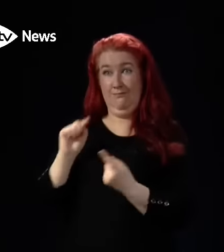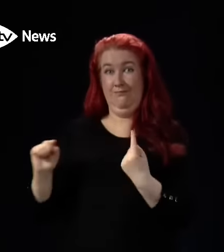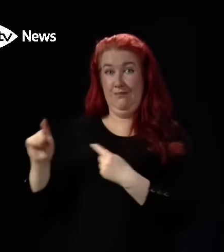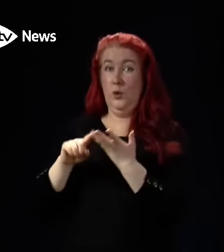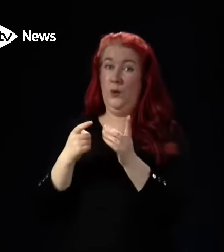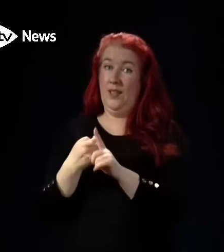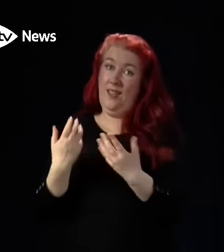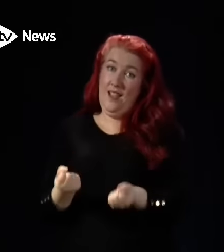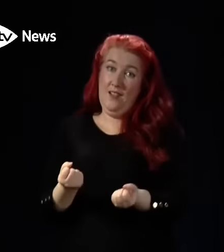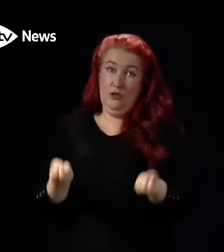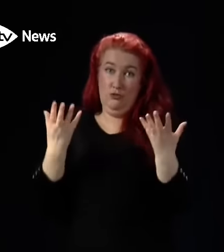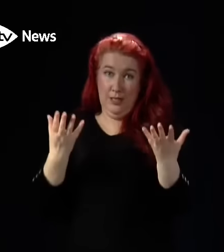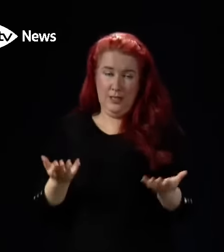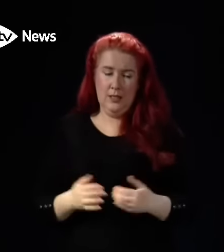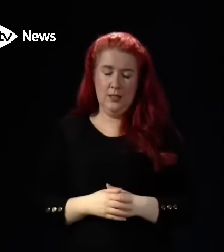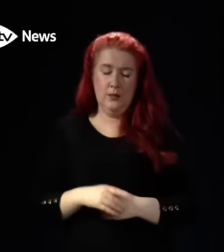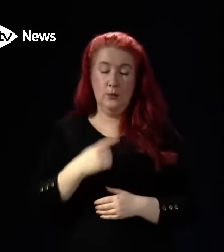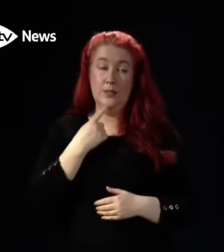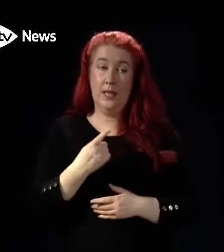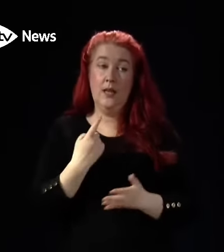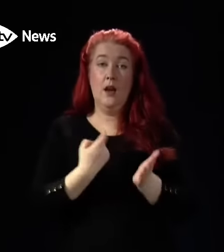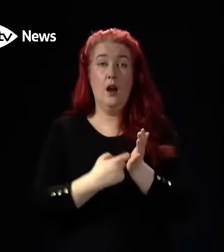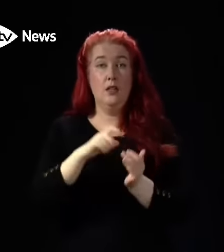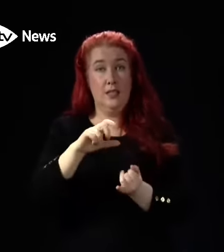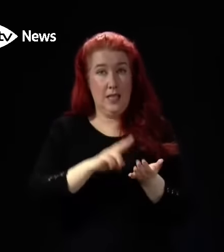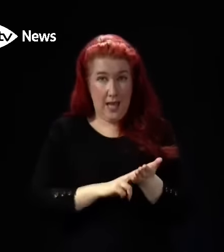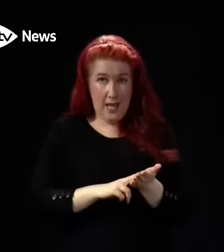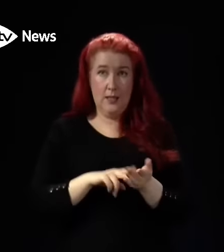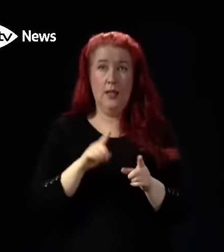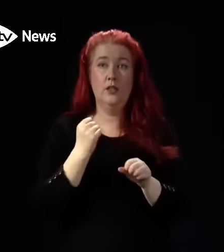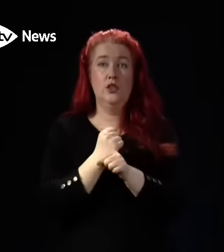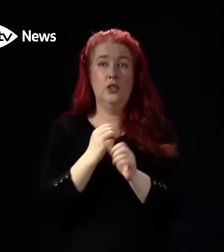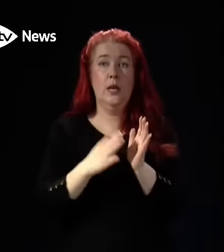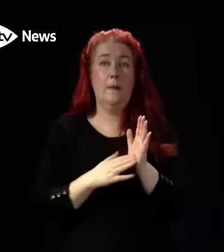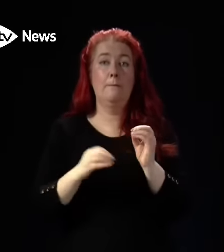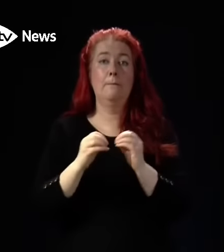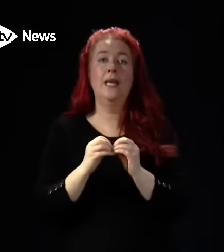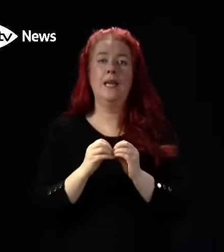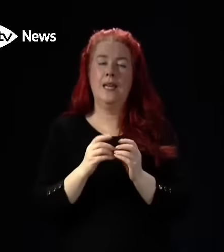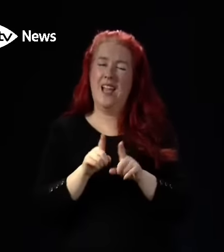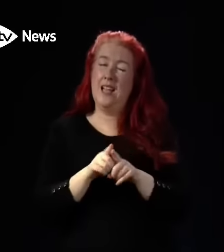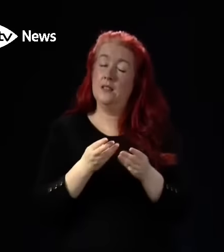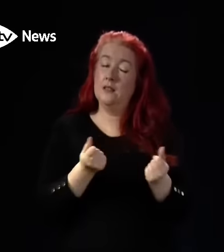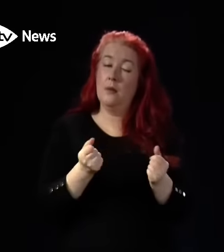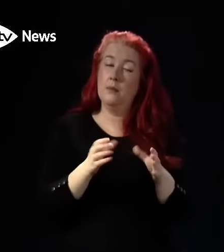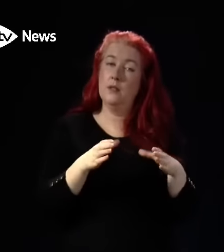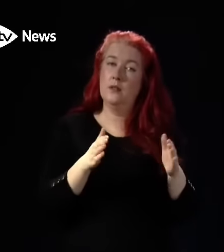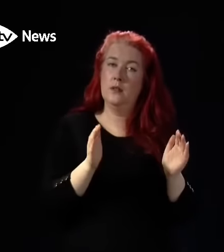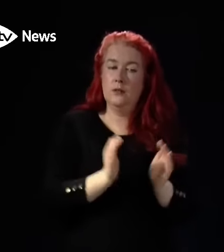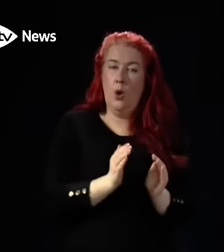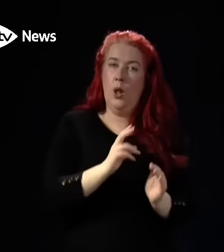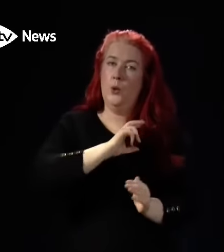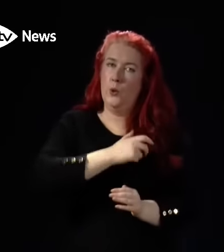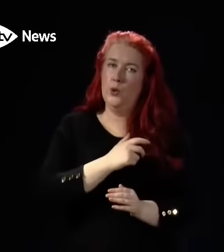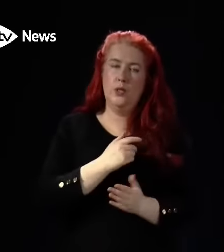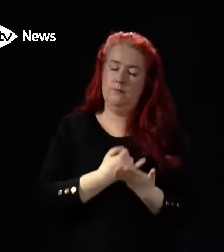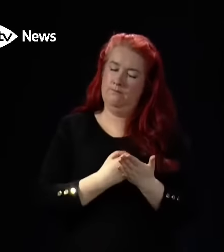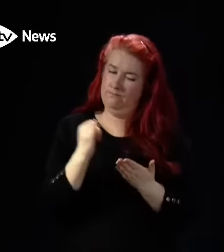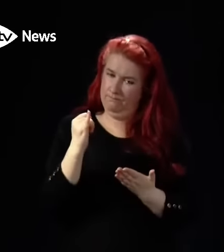As you said though, the RCN and the GMB, in particular some smaller unions as well, have not accepted that